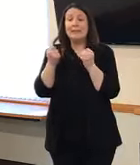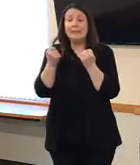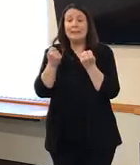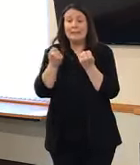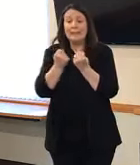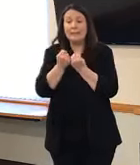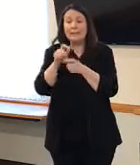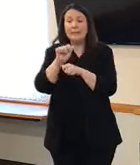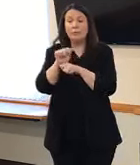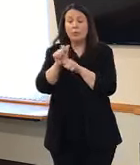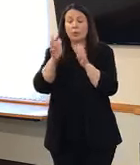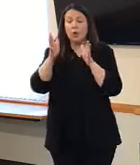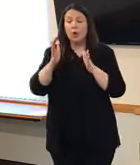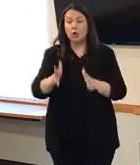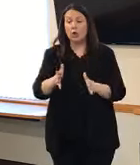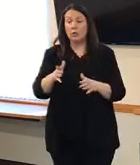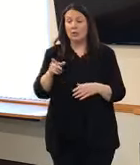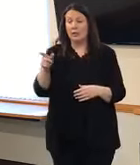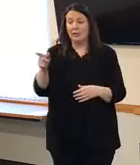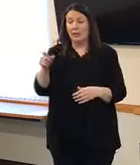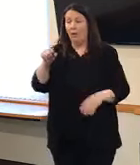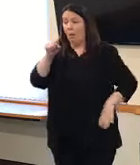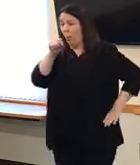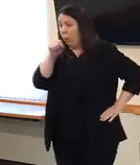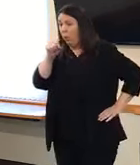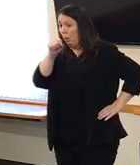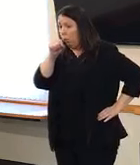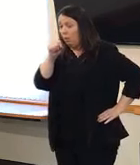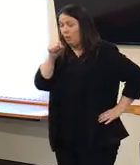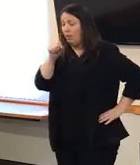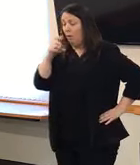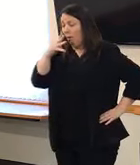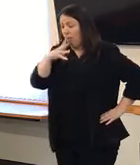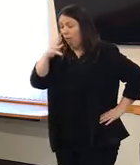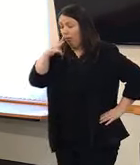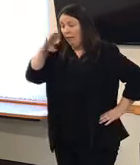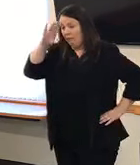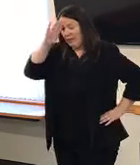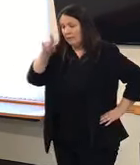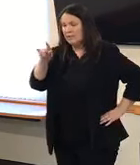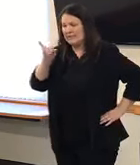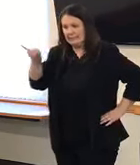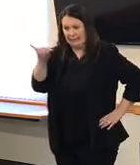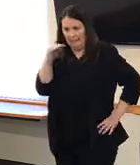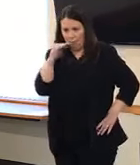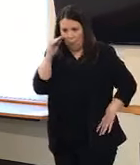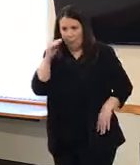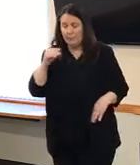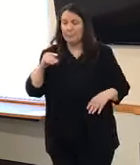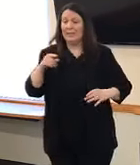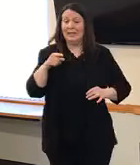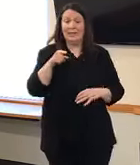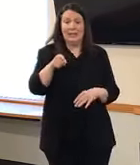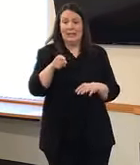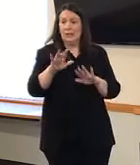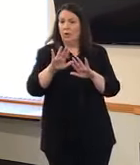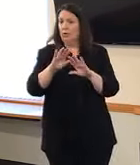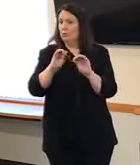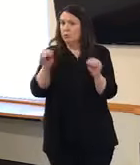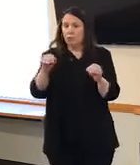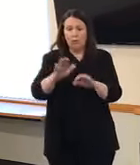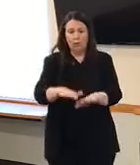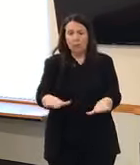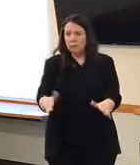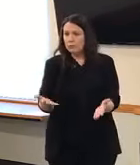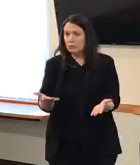are, uh, symptomatic, we obviously want them to stay home. Uh, if, uh, they, uh, childcare needs, we want them